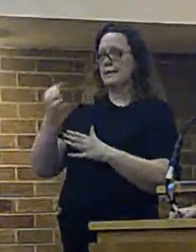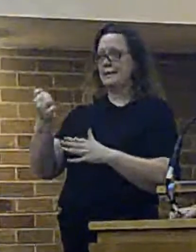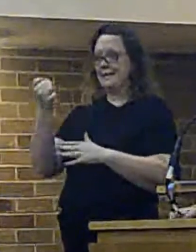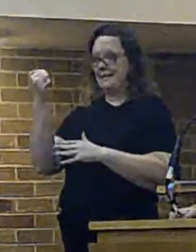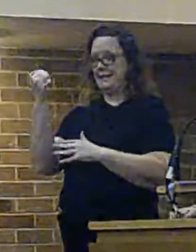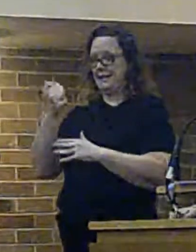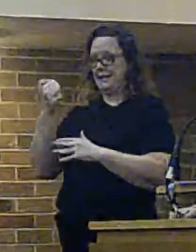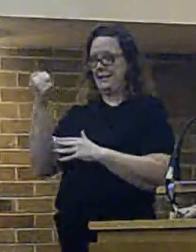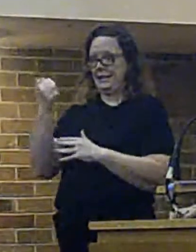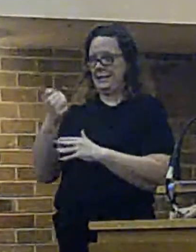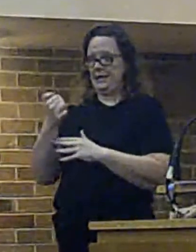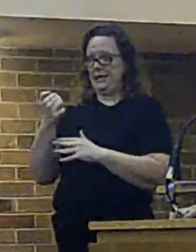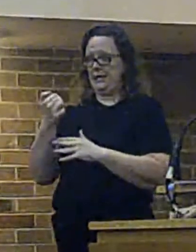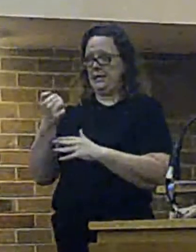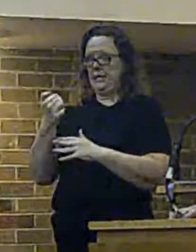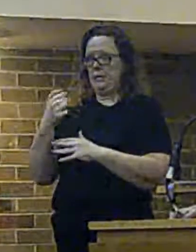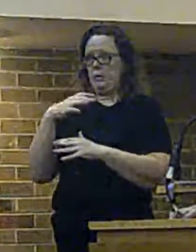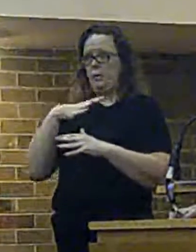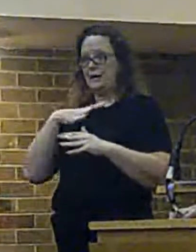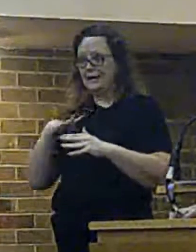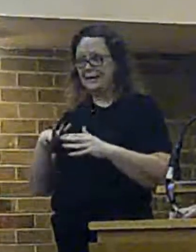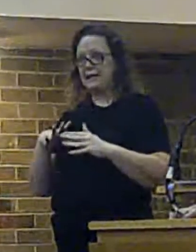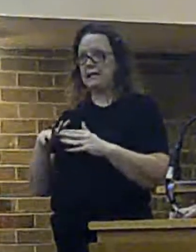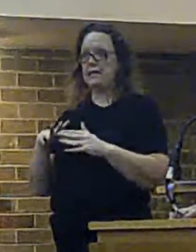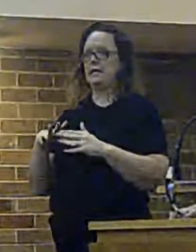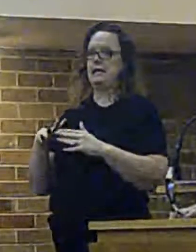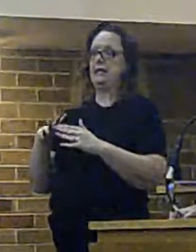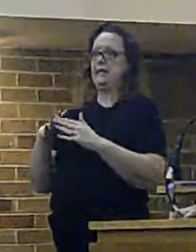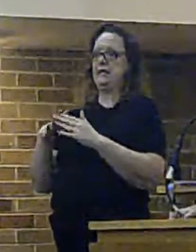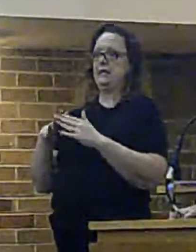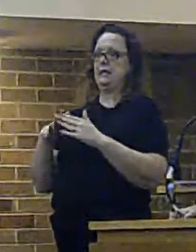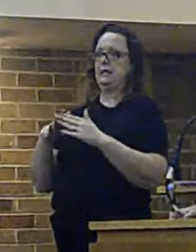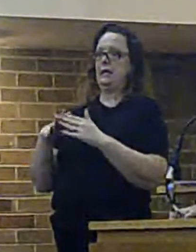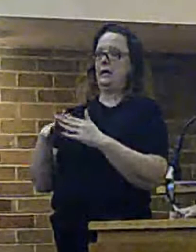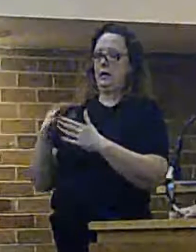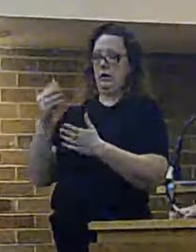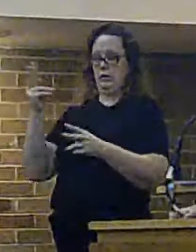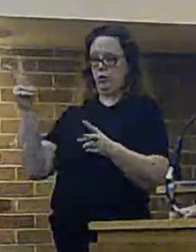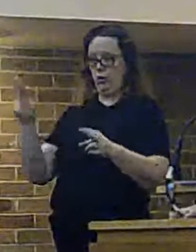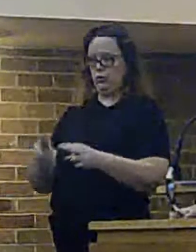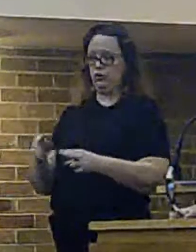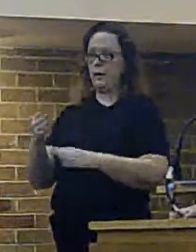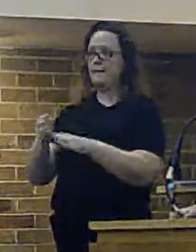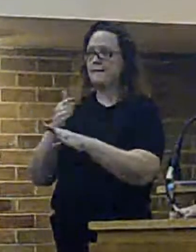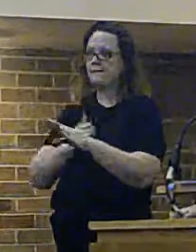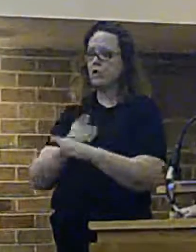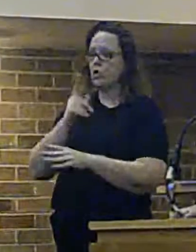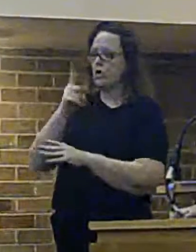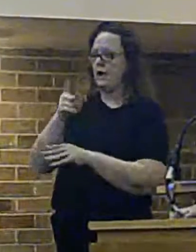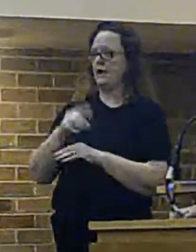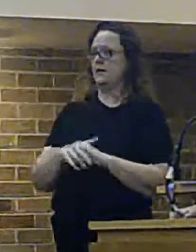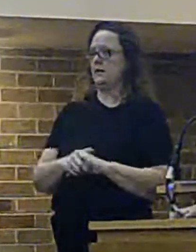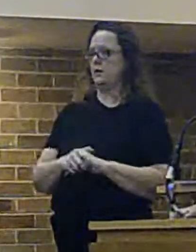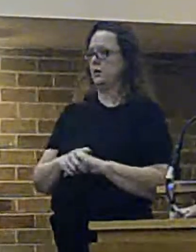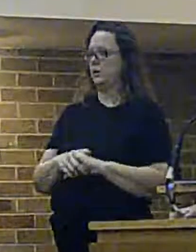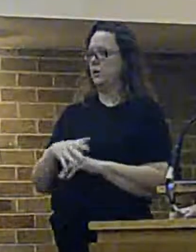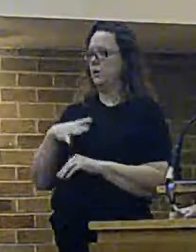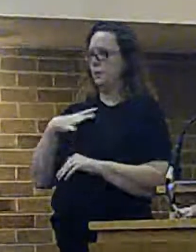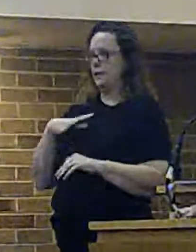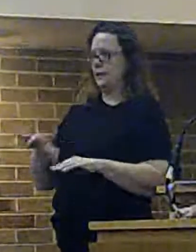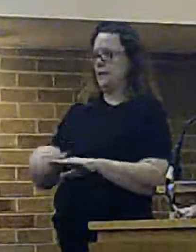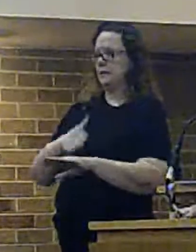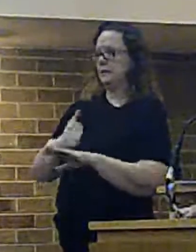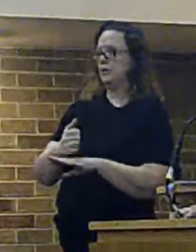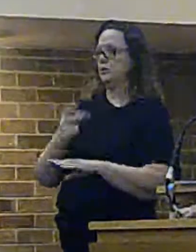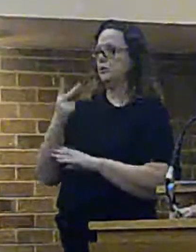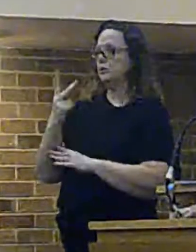employ them anymore. But we won't have made the structural changes i.e. we will still have two fire stations, not